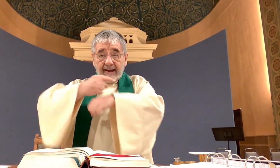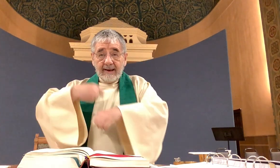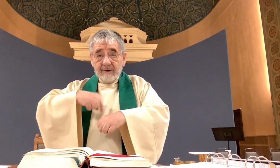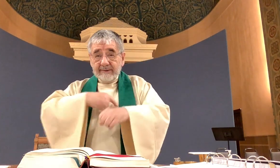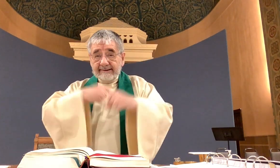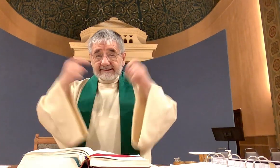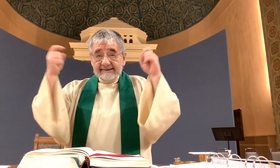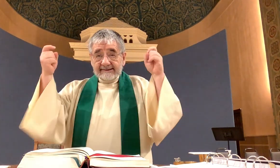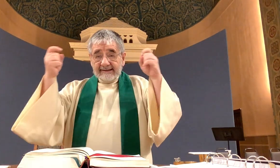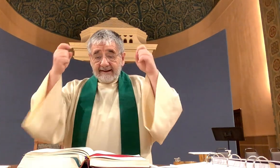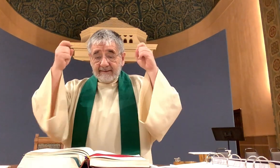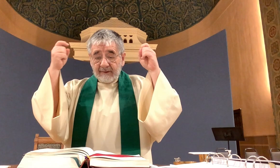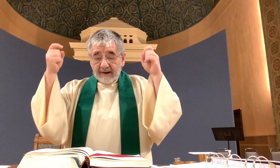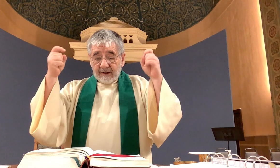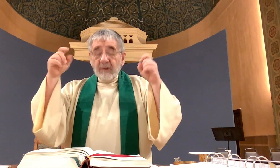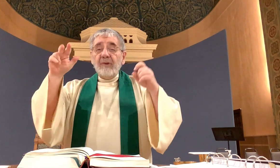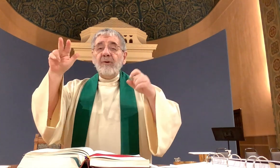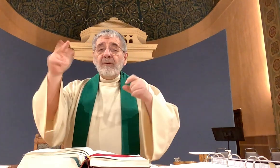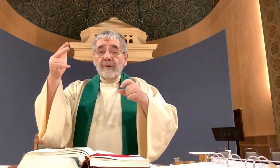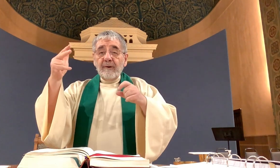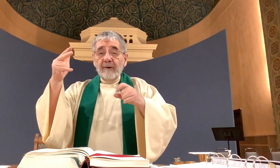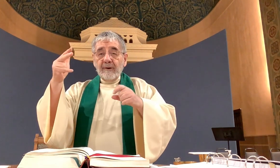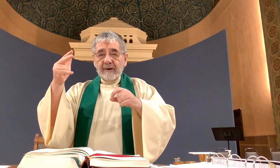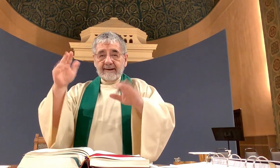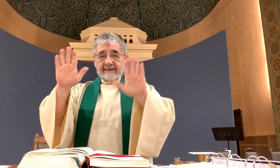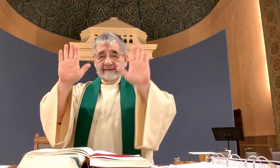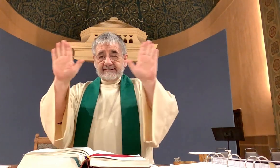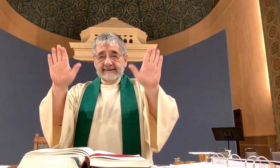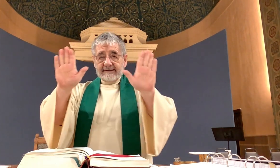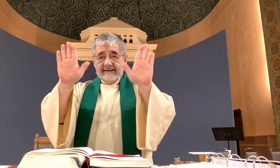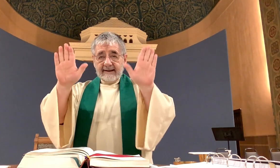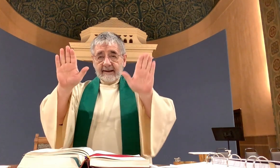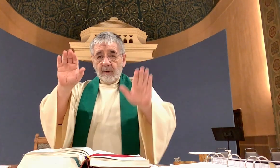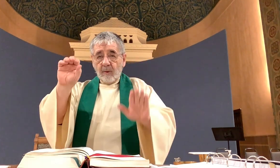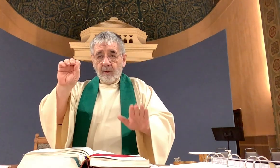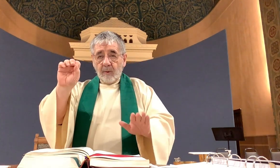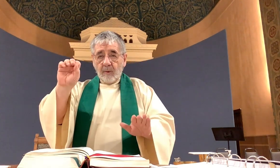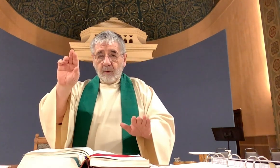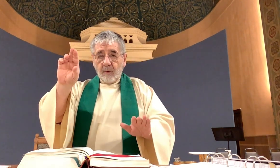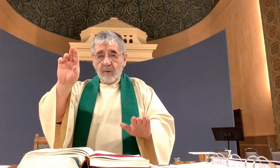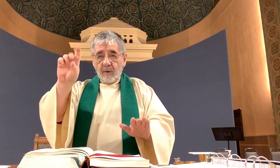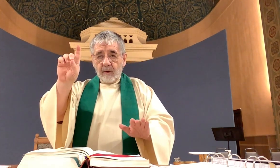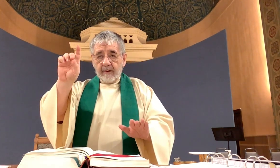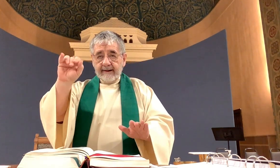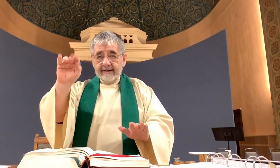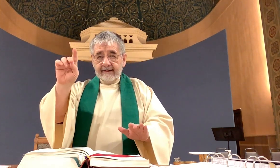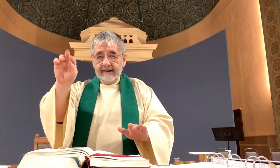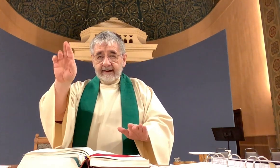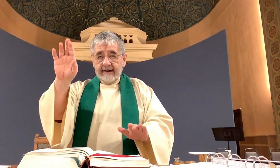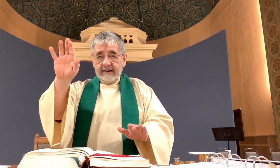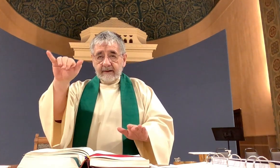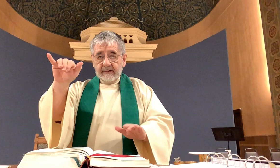Today we celebrate the third Sunday of Ordinary Time.